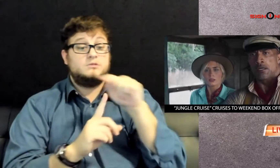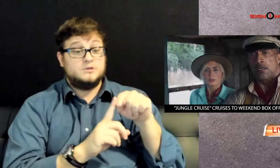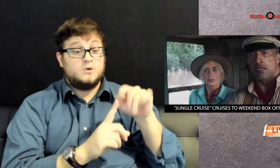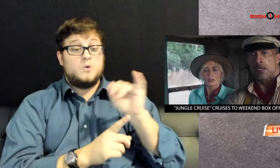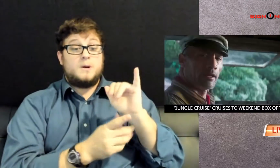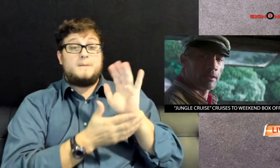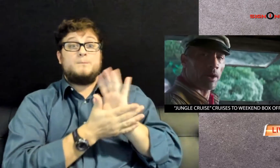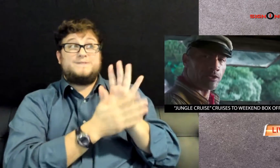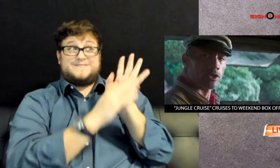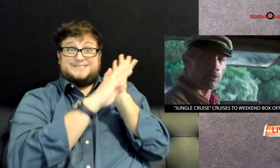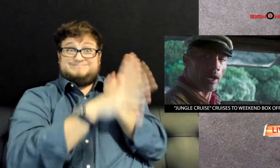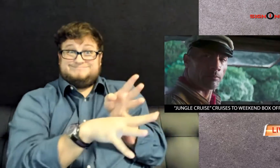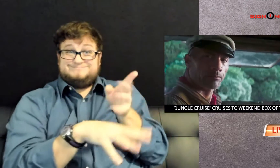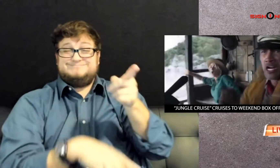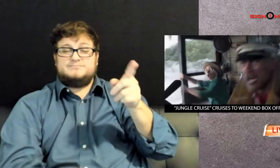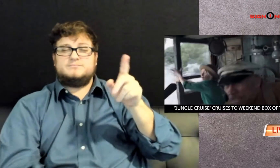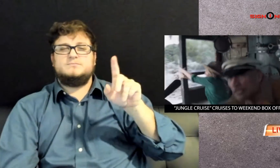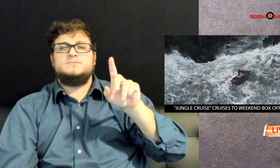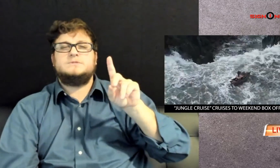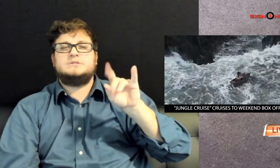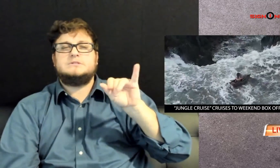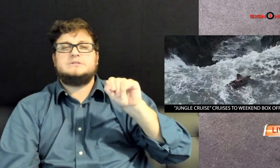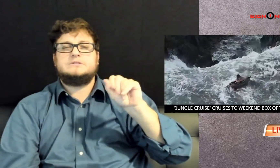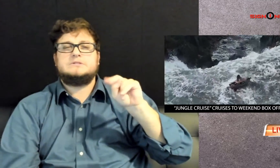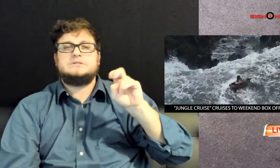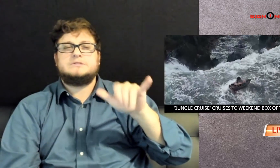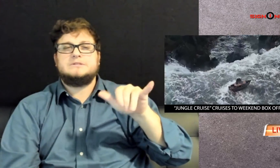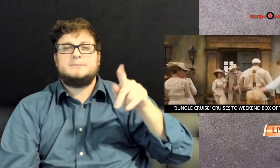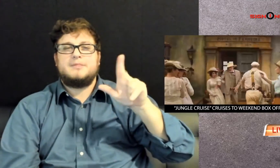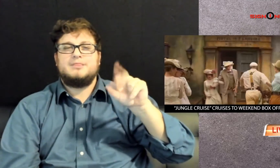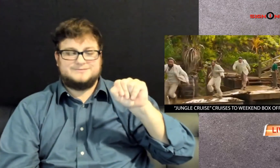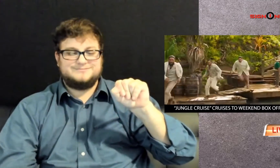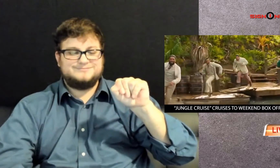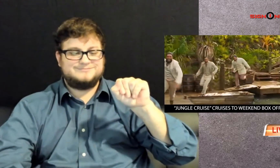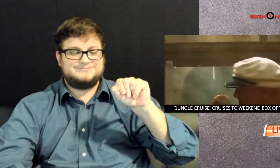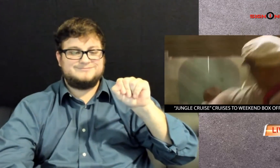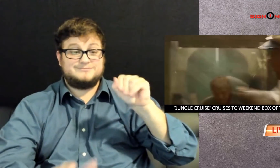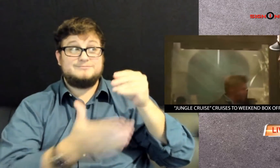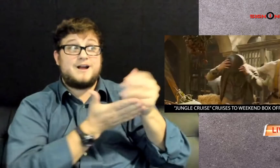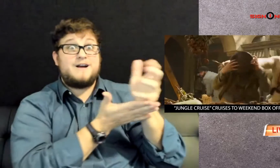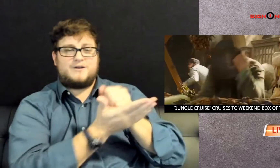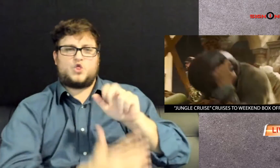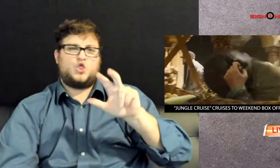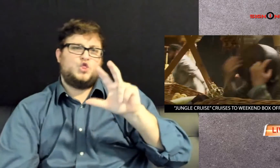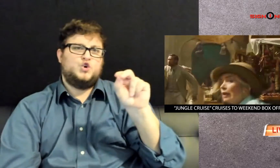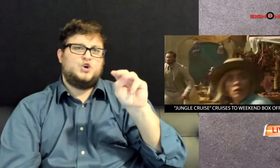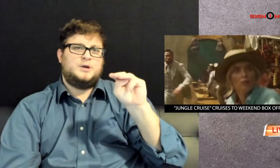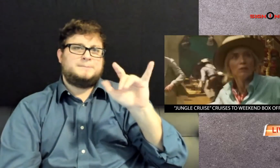and another $30 million on the Disney Plus streaming service.